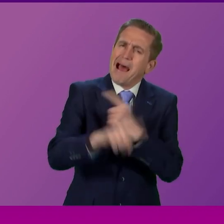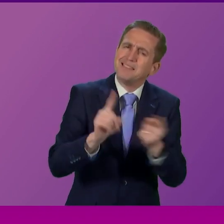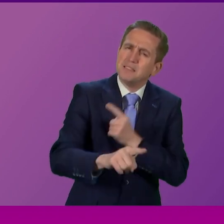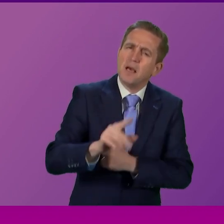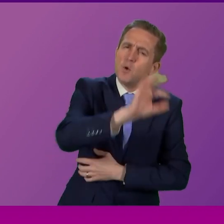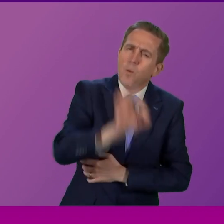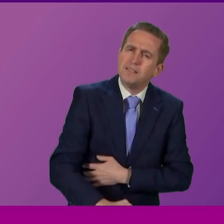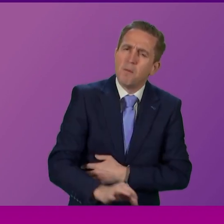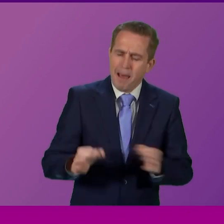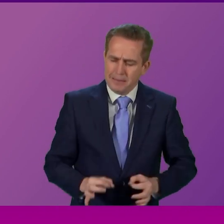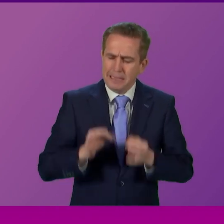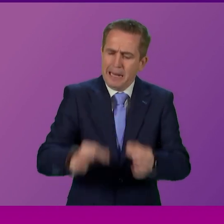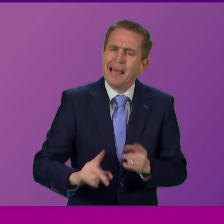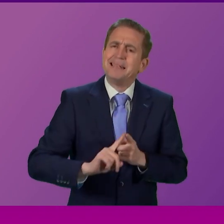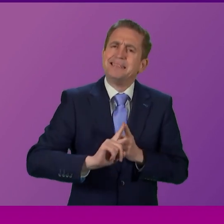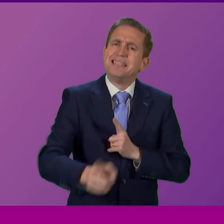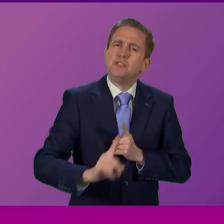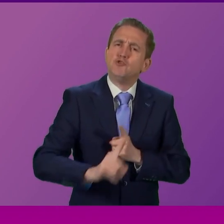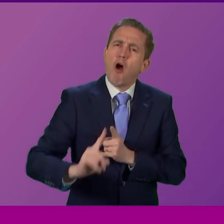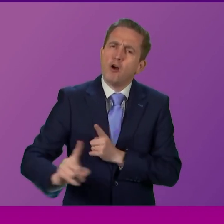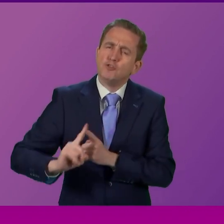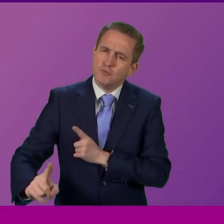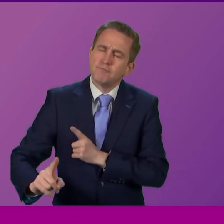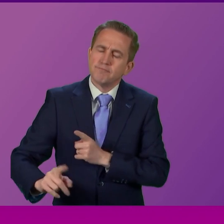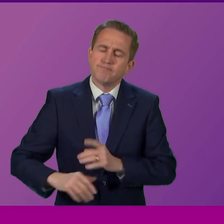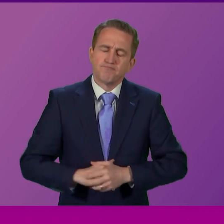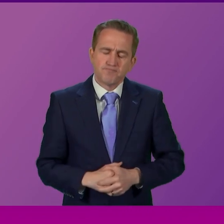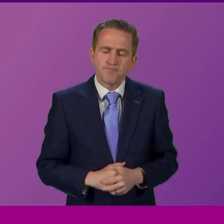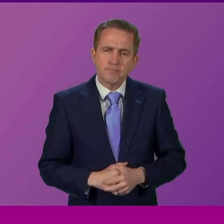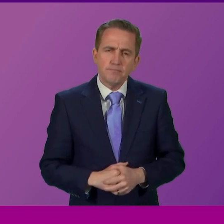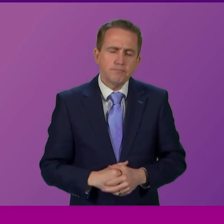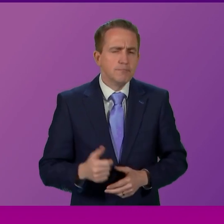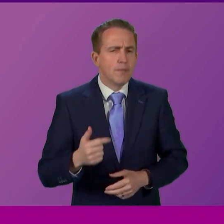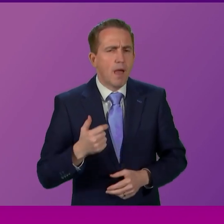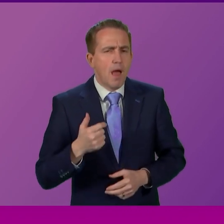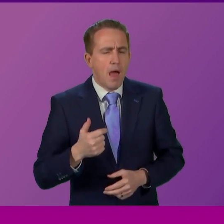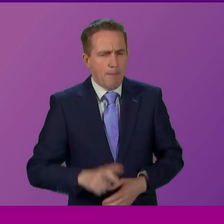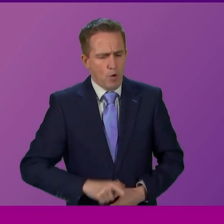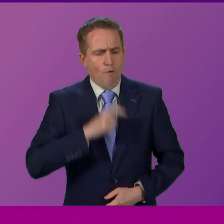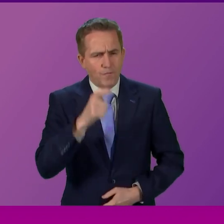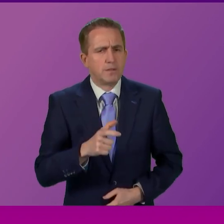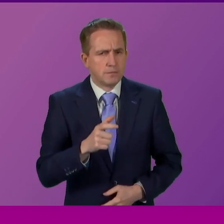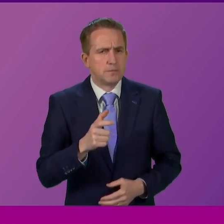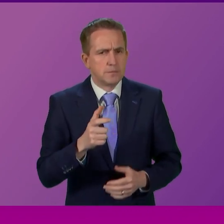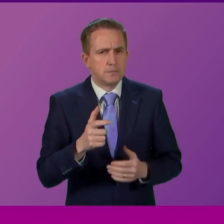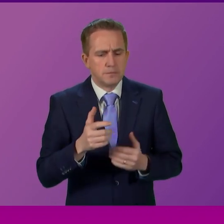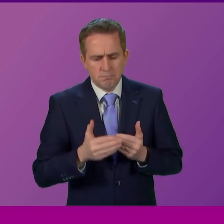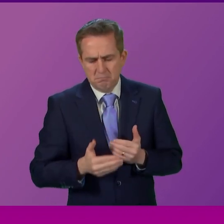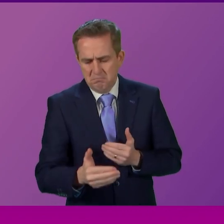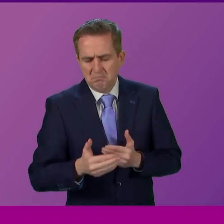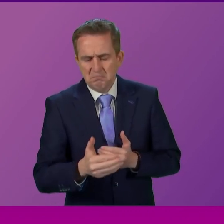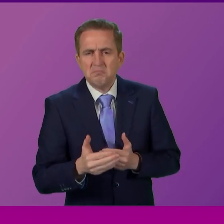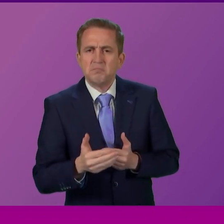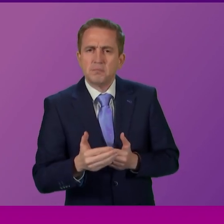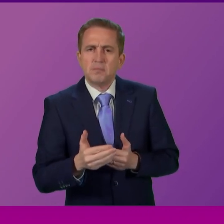discharge. Let me say, as I have said to Sandish Kohani, that I expect there to be improvement once, of course, we begin to